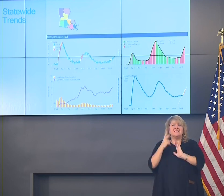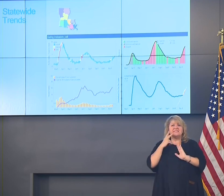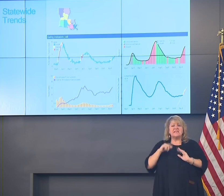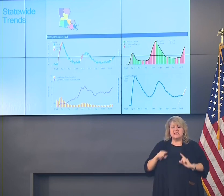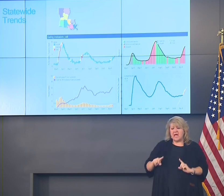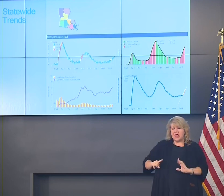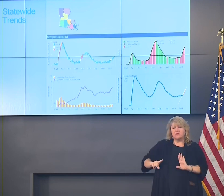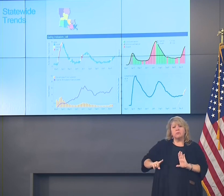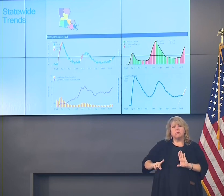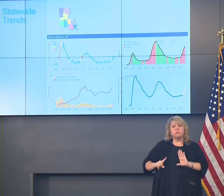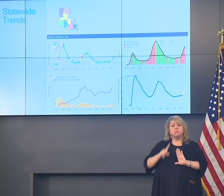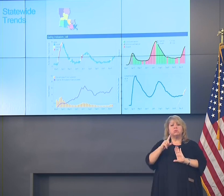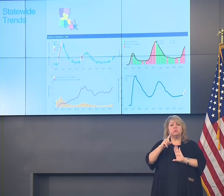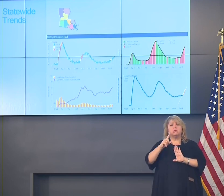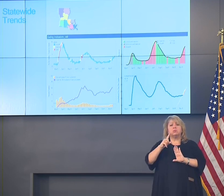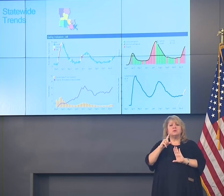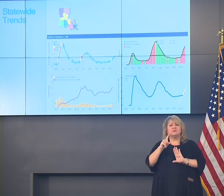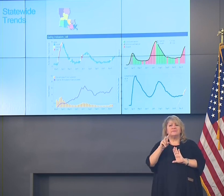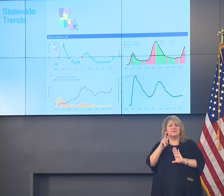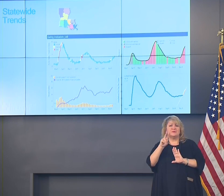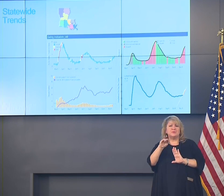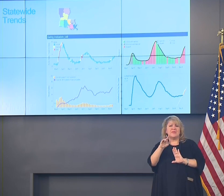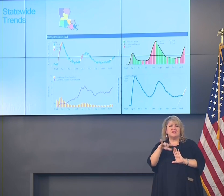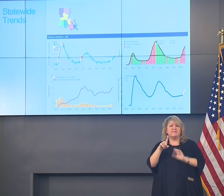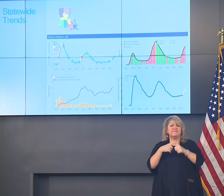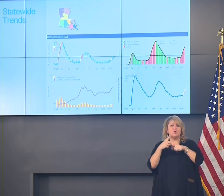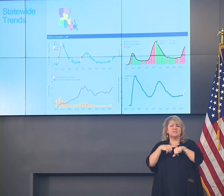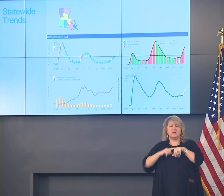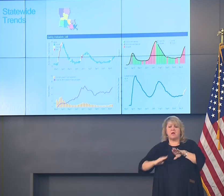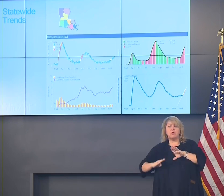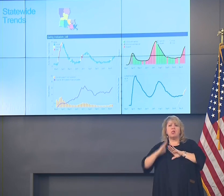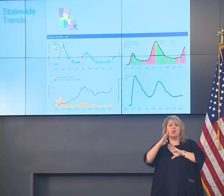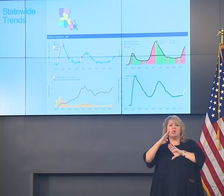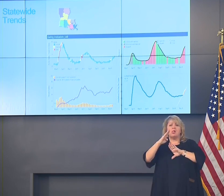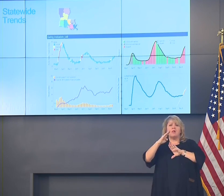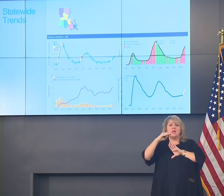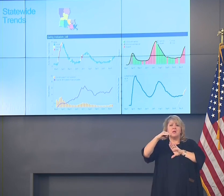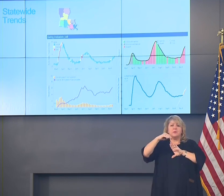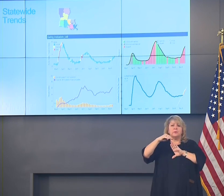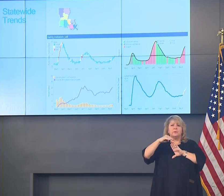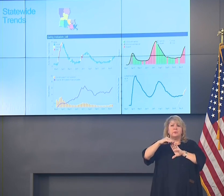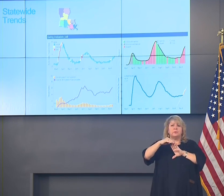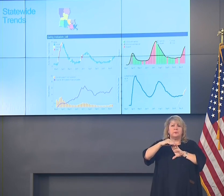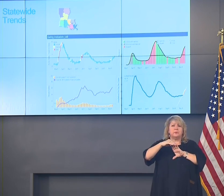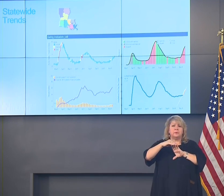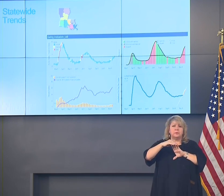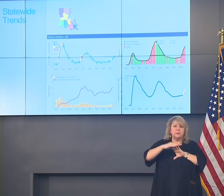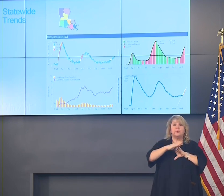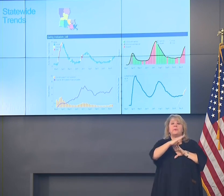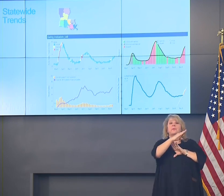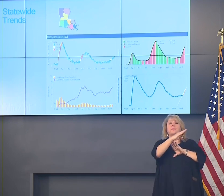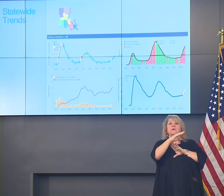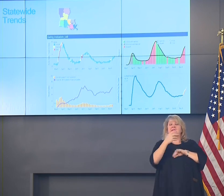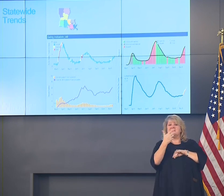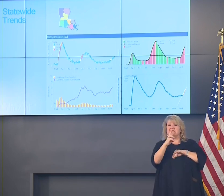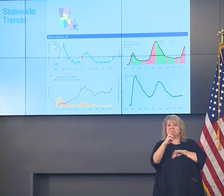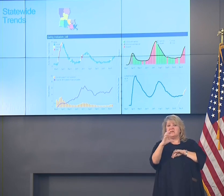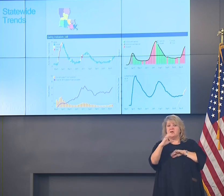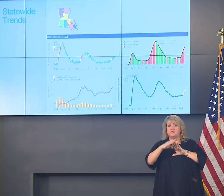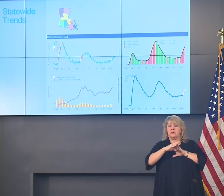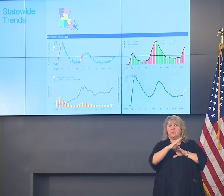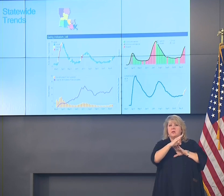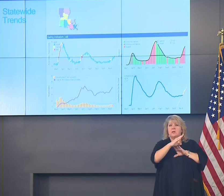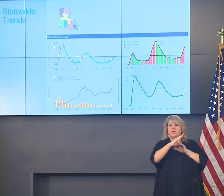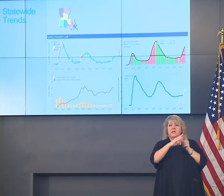you know over 2,000 or so during that first wave, you see that second spike about 1,600 during the second wave, and then you'll see a